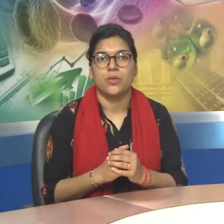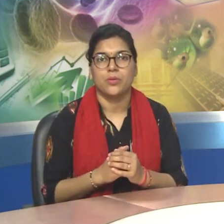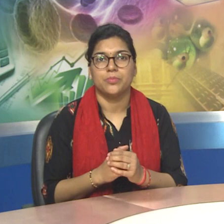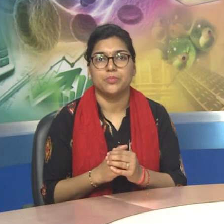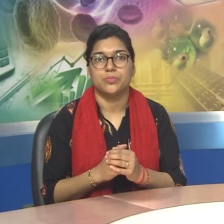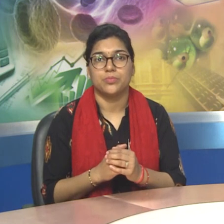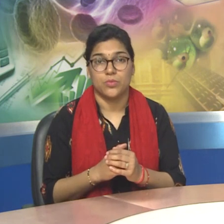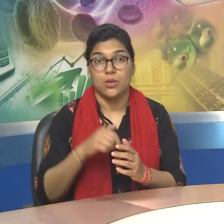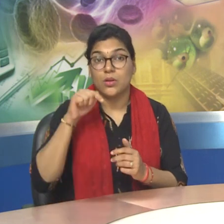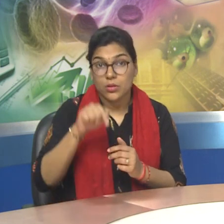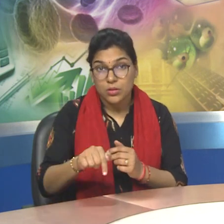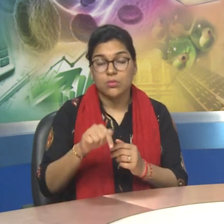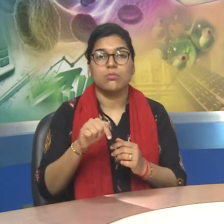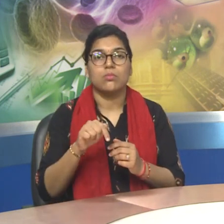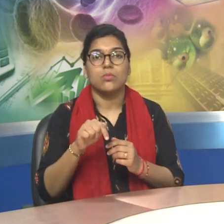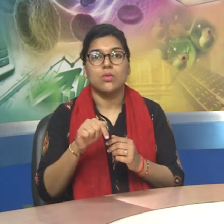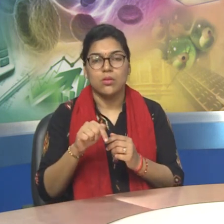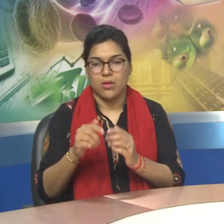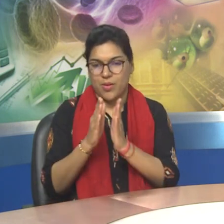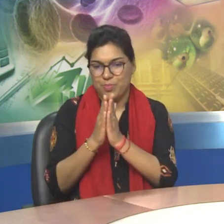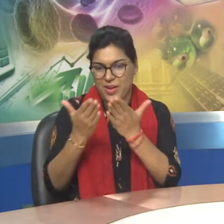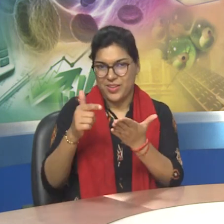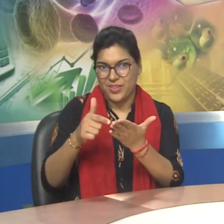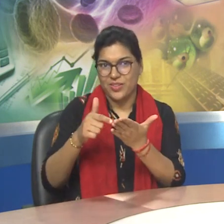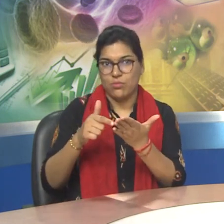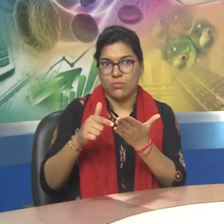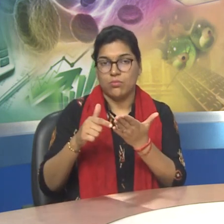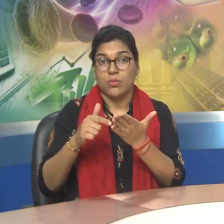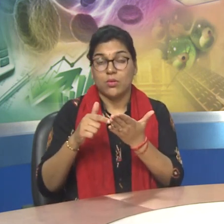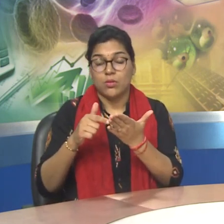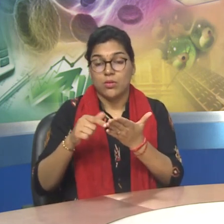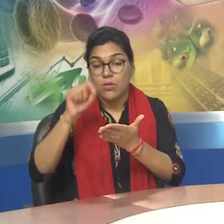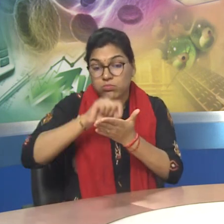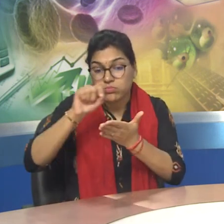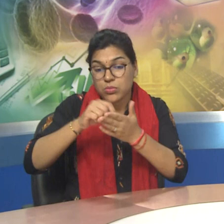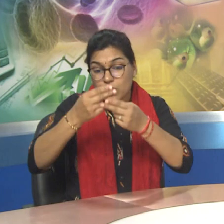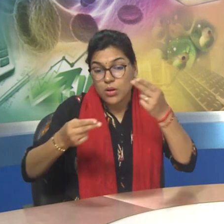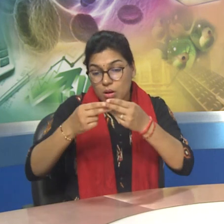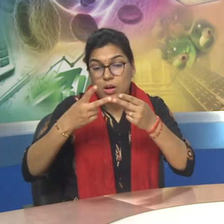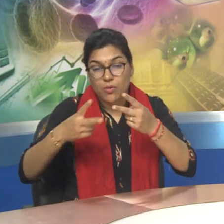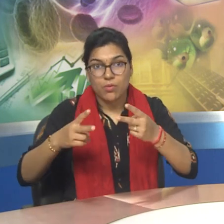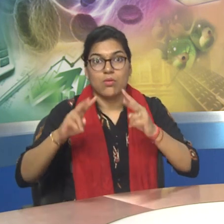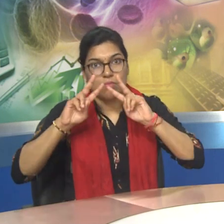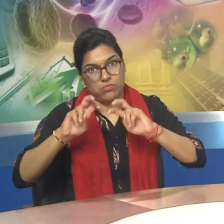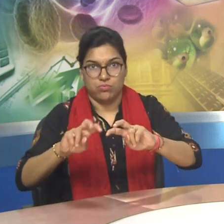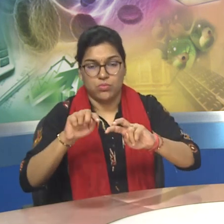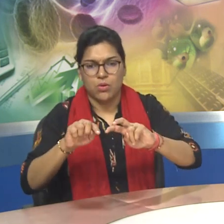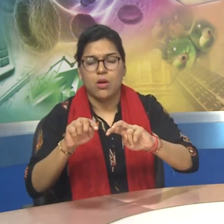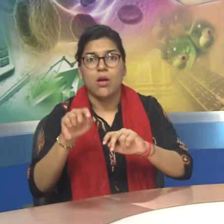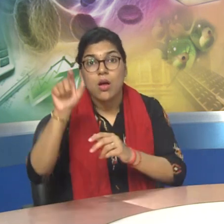Scholarly periodicals are journals that contain research findings and are